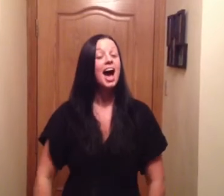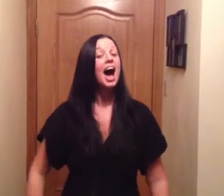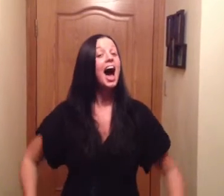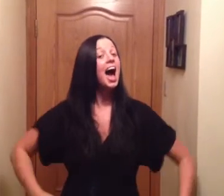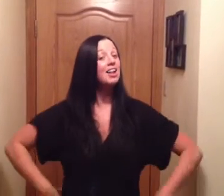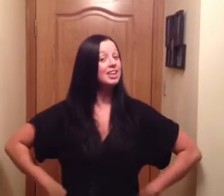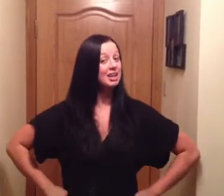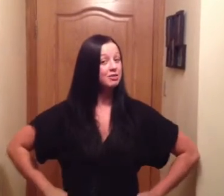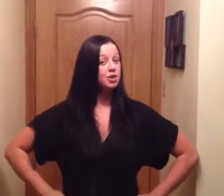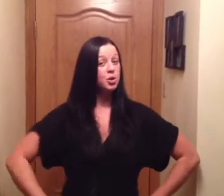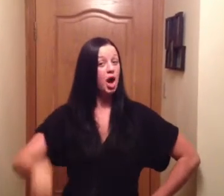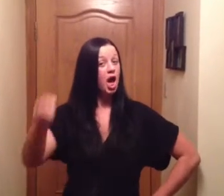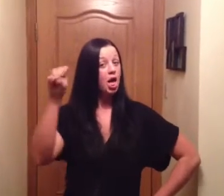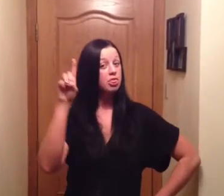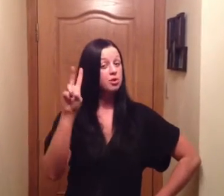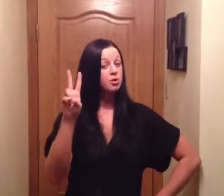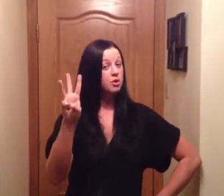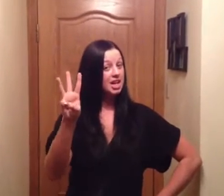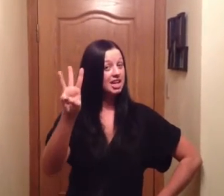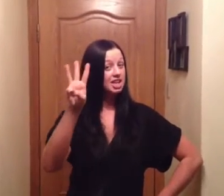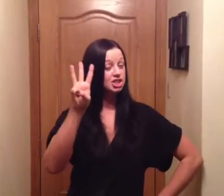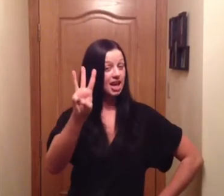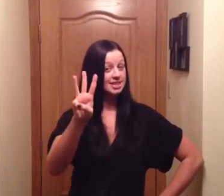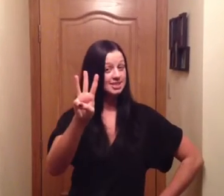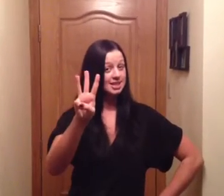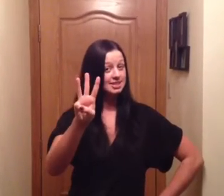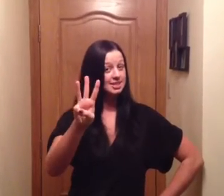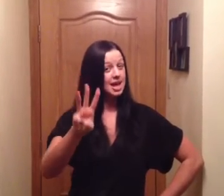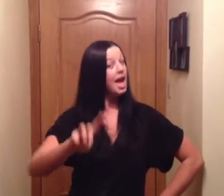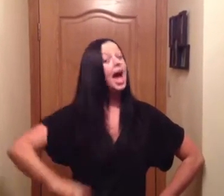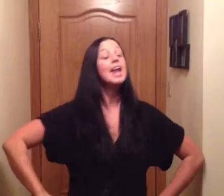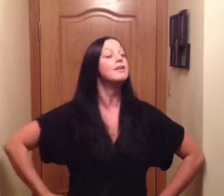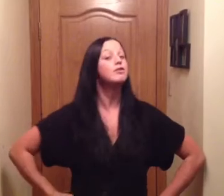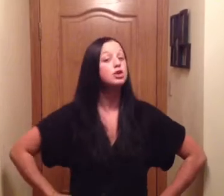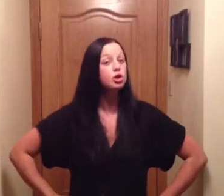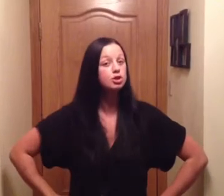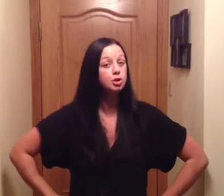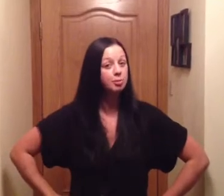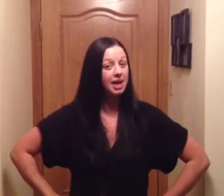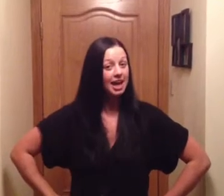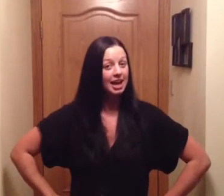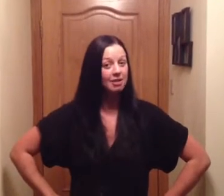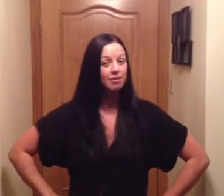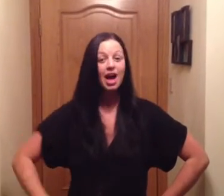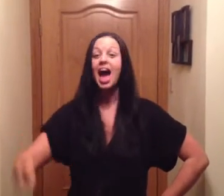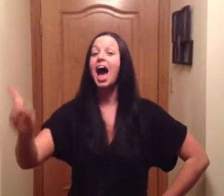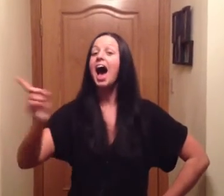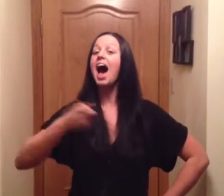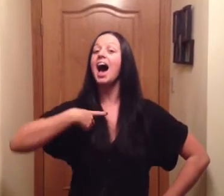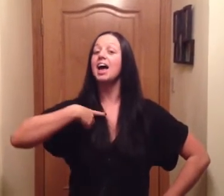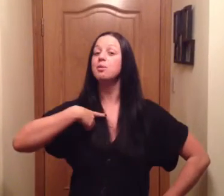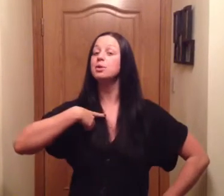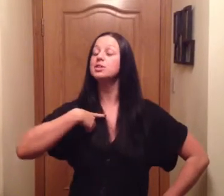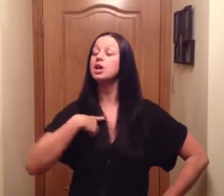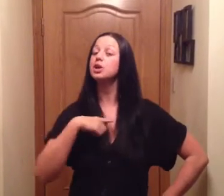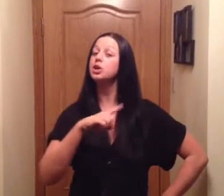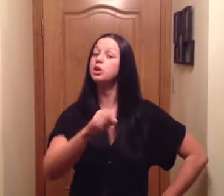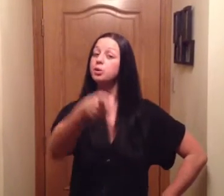I'll give you three chances and if you don't behave, I will turn you